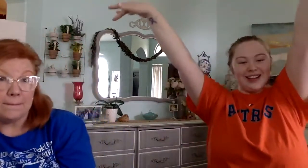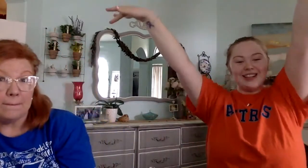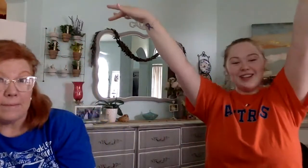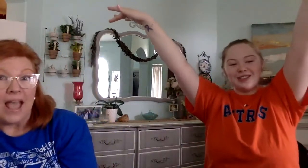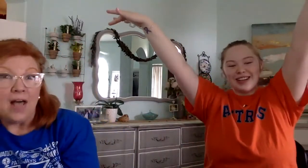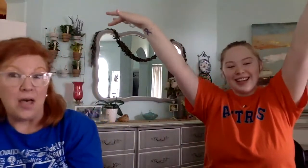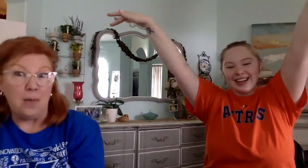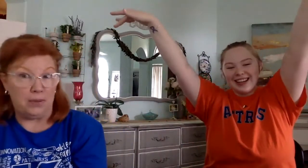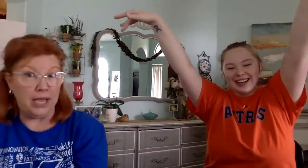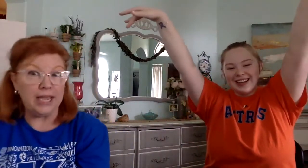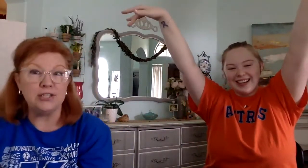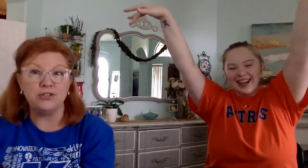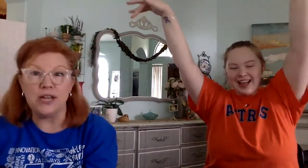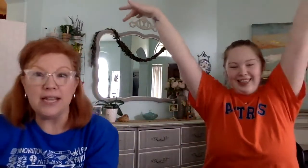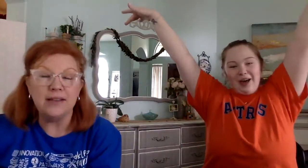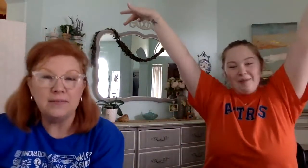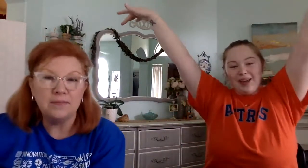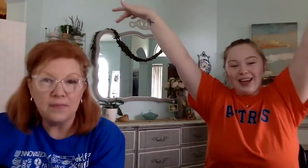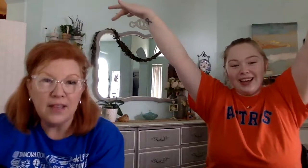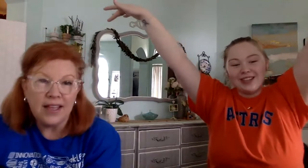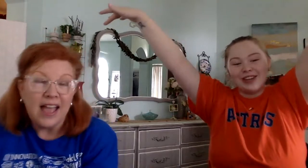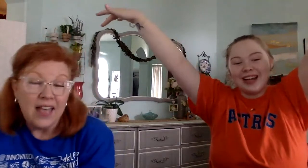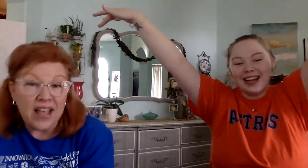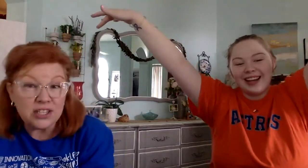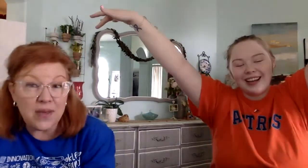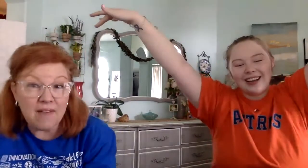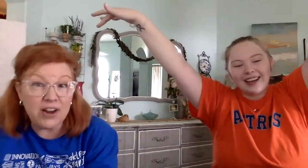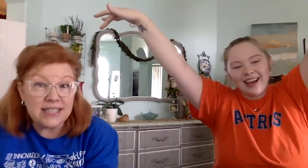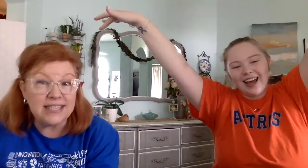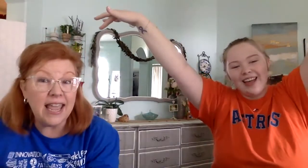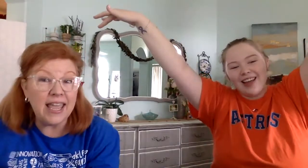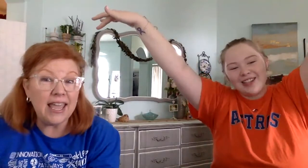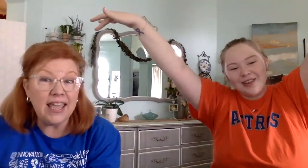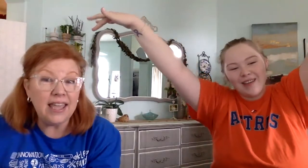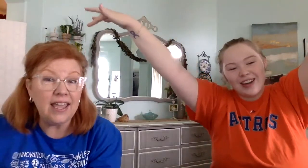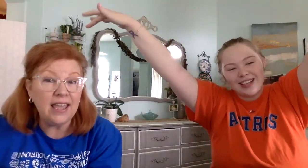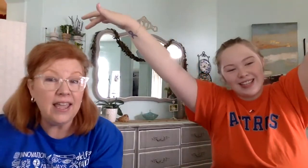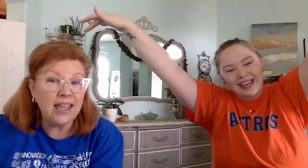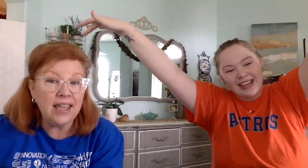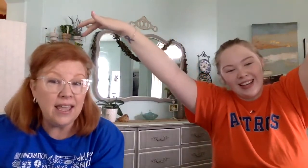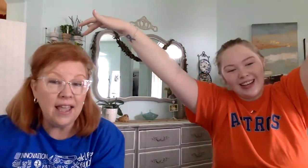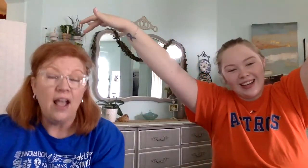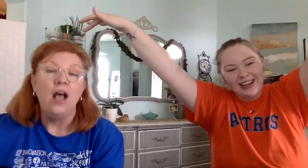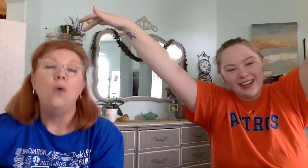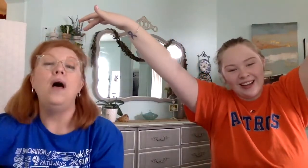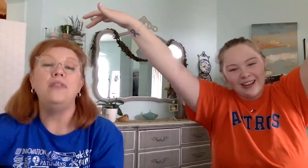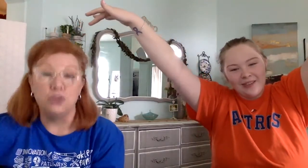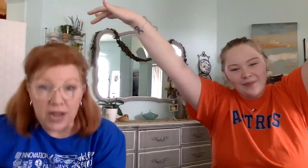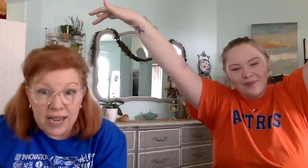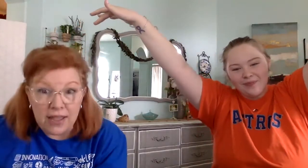the ground. And green grass grows all in middle of in the middle of the ground. in middle of the ground. the of the And the green grass grows